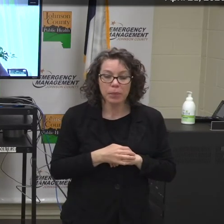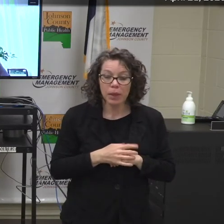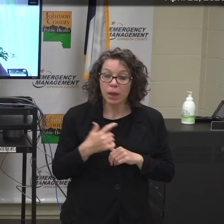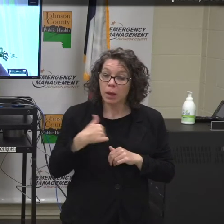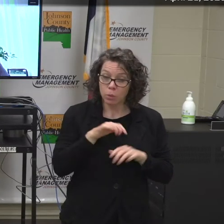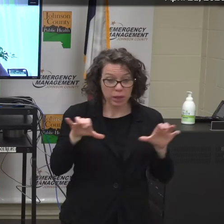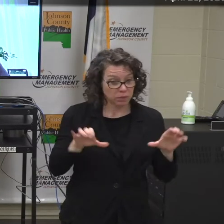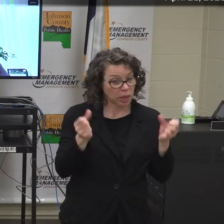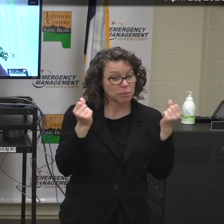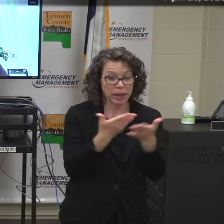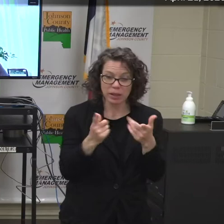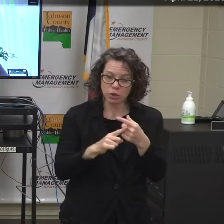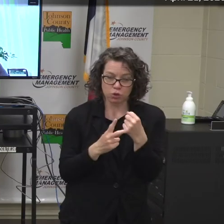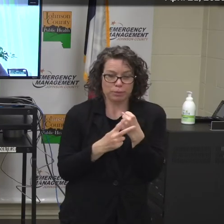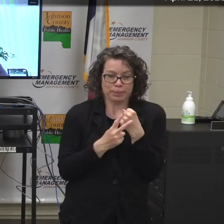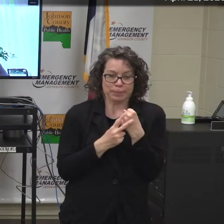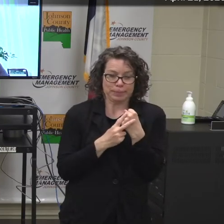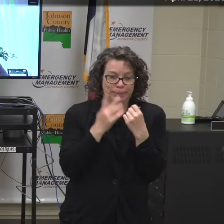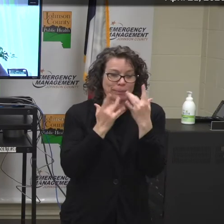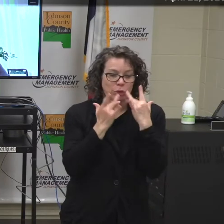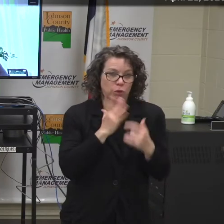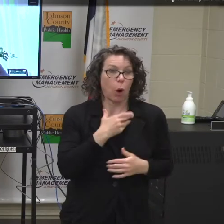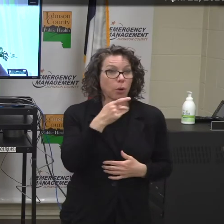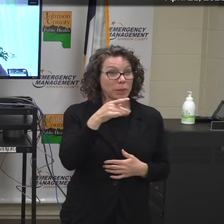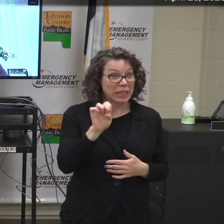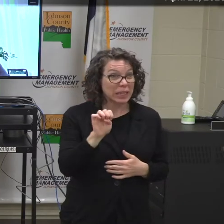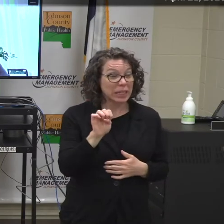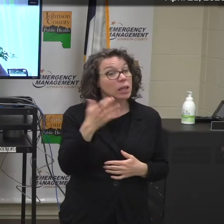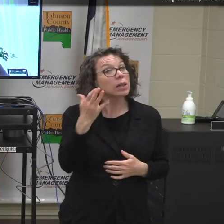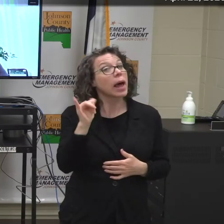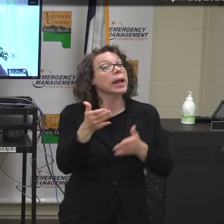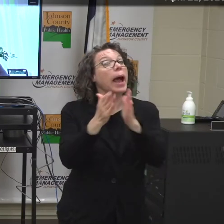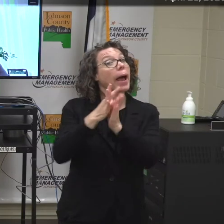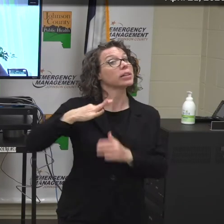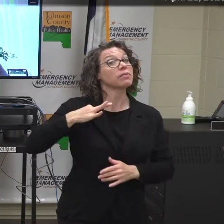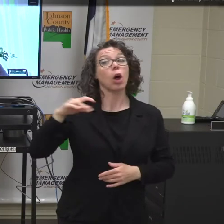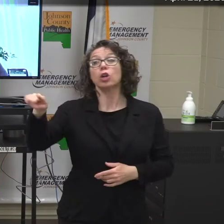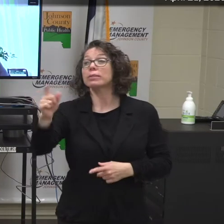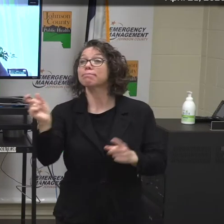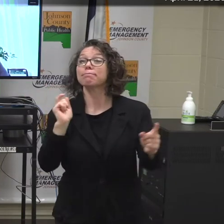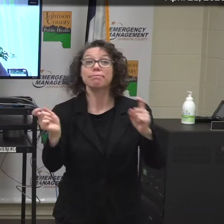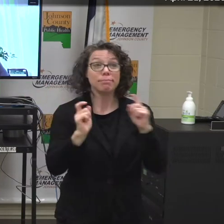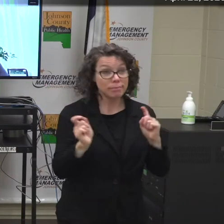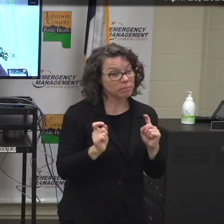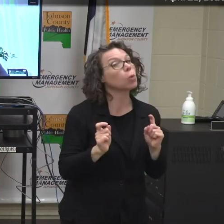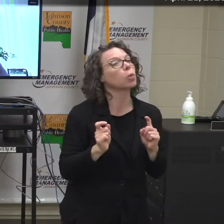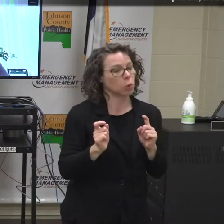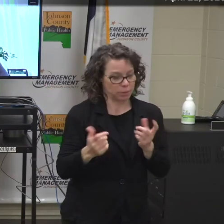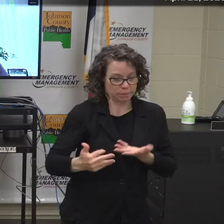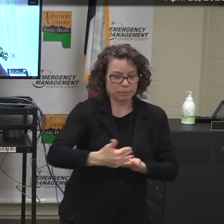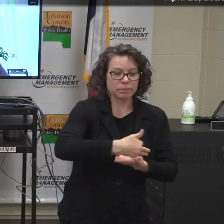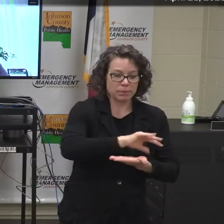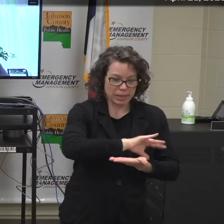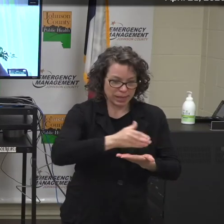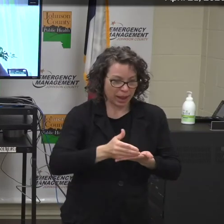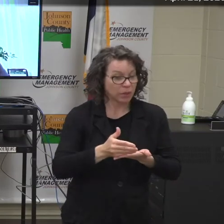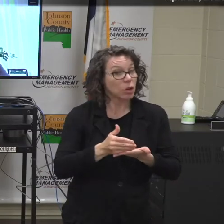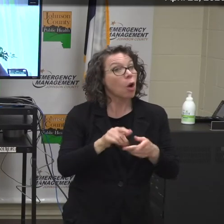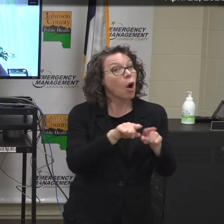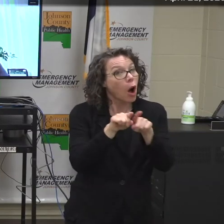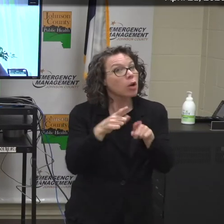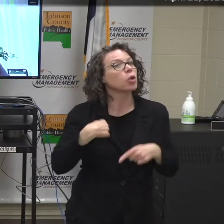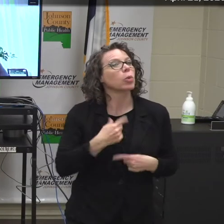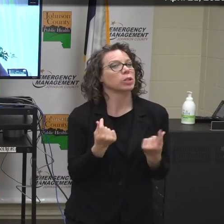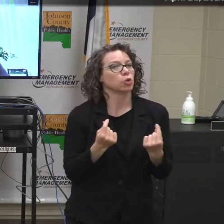things to preserve PPE such as asking for those cloth masks from the community. Now making some isolation